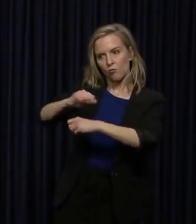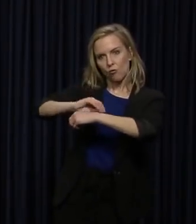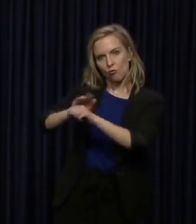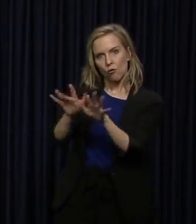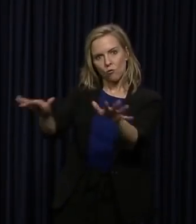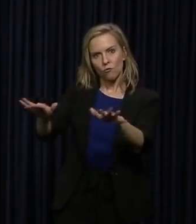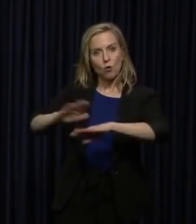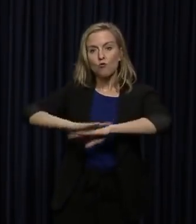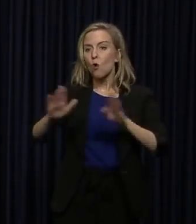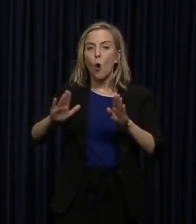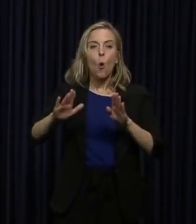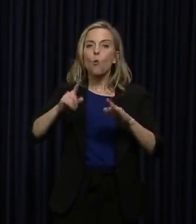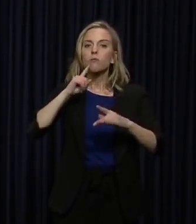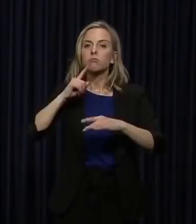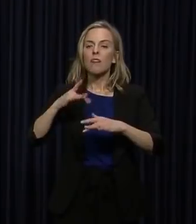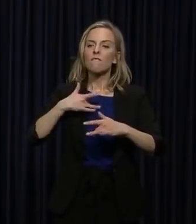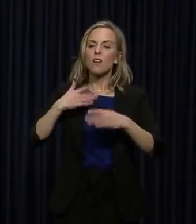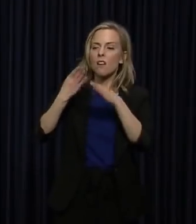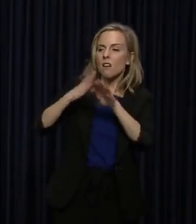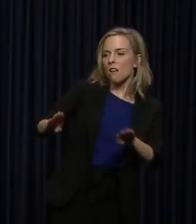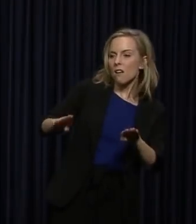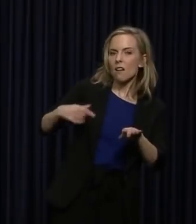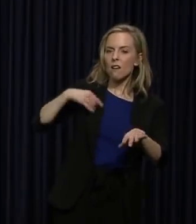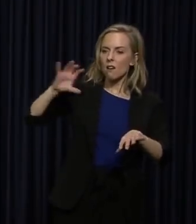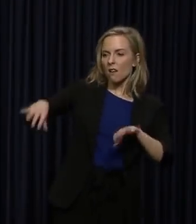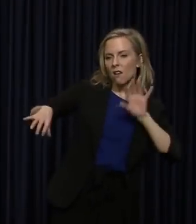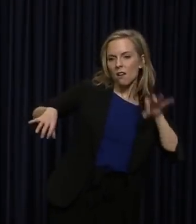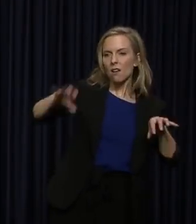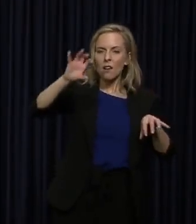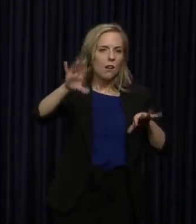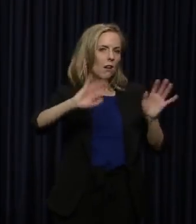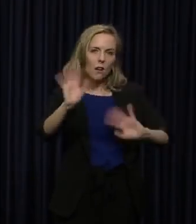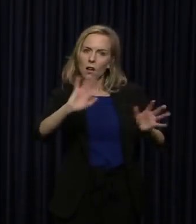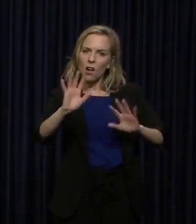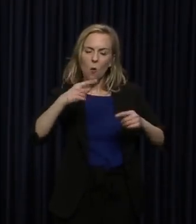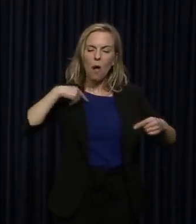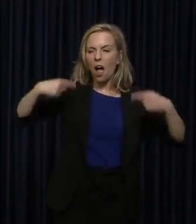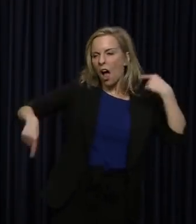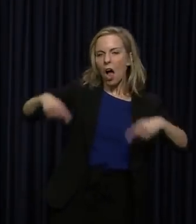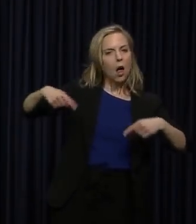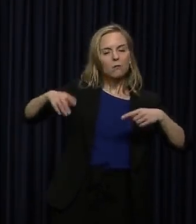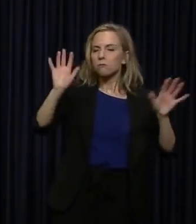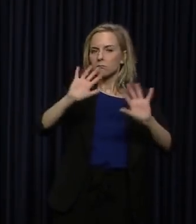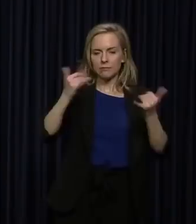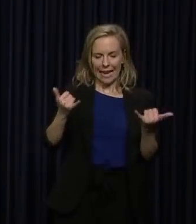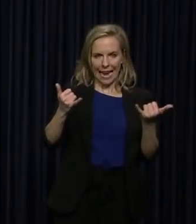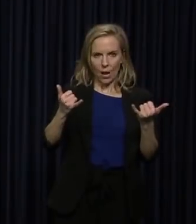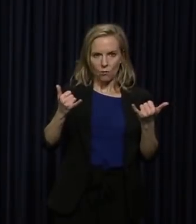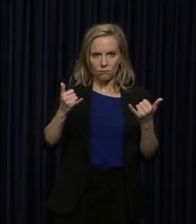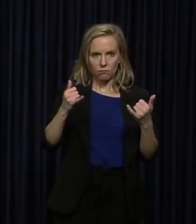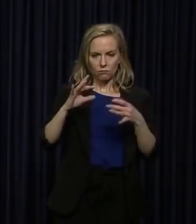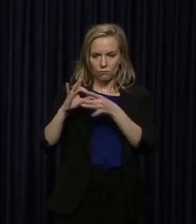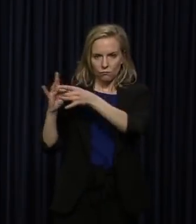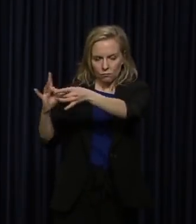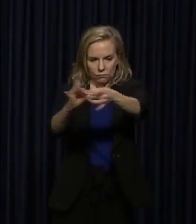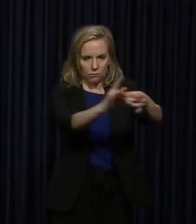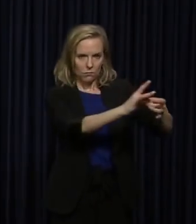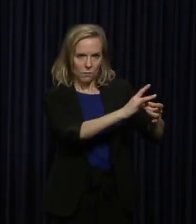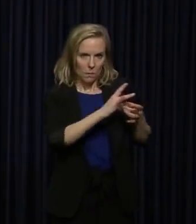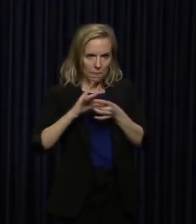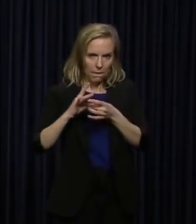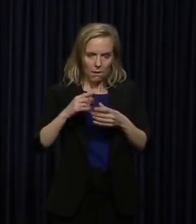No more divisions. No more things that we argue that keep us apart. Just us together